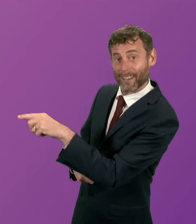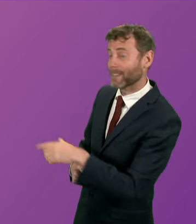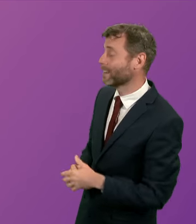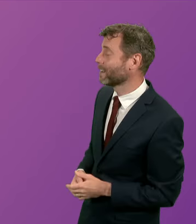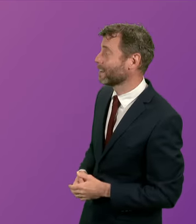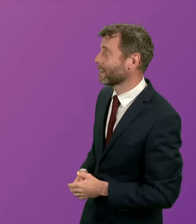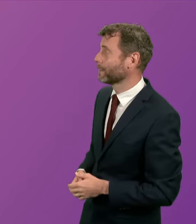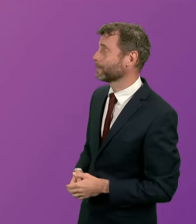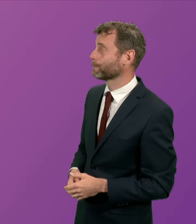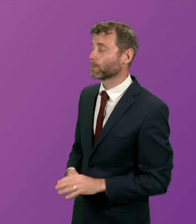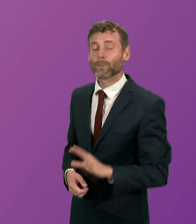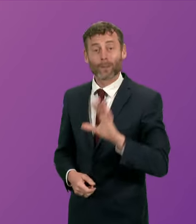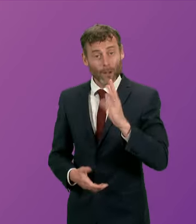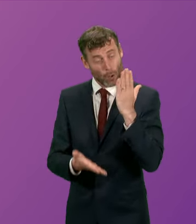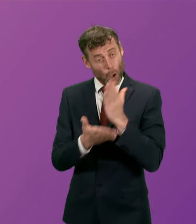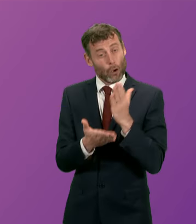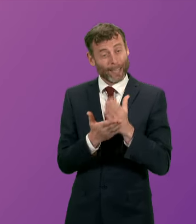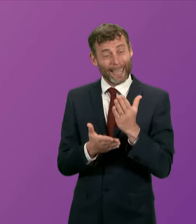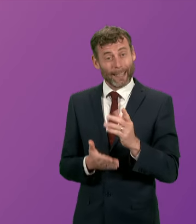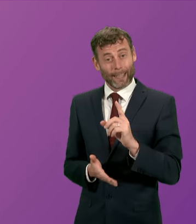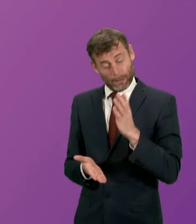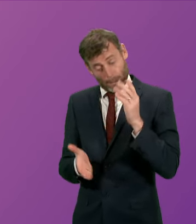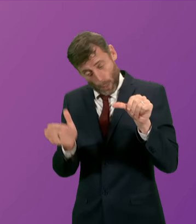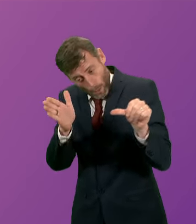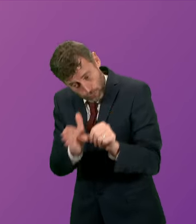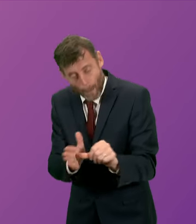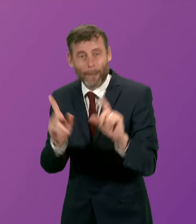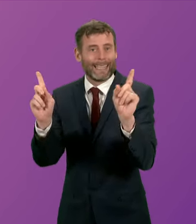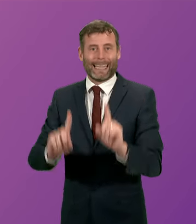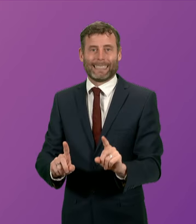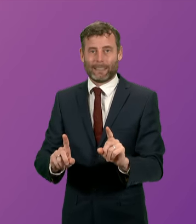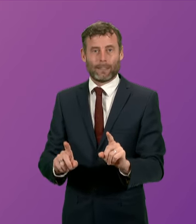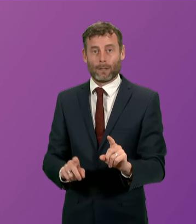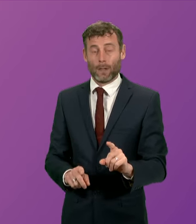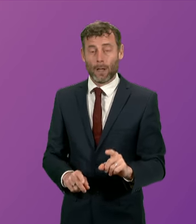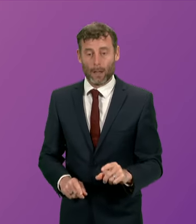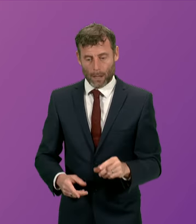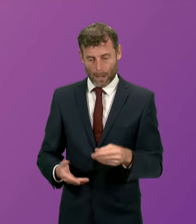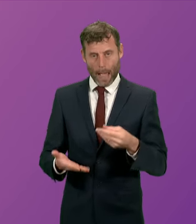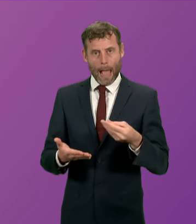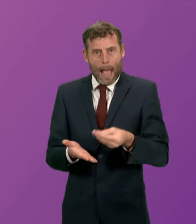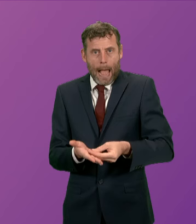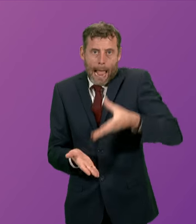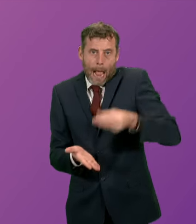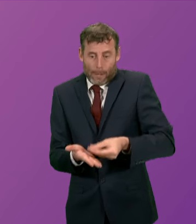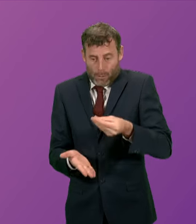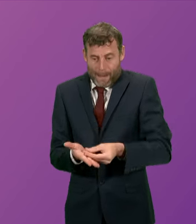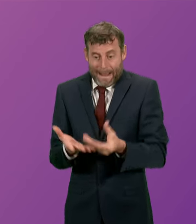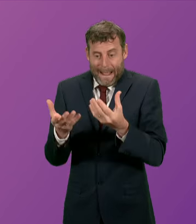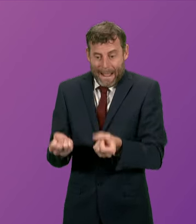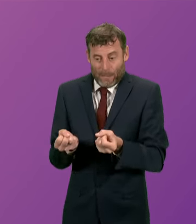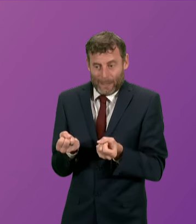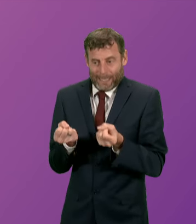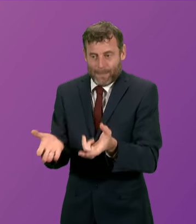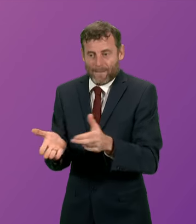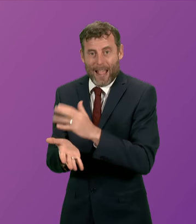what, what this all comes down to is the financial envelope that's available for the National Health Service. And